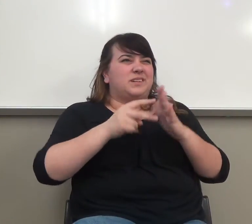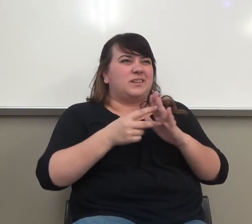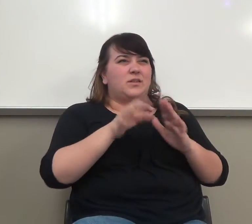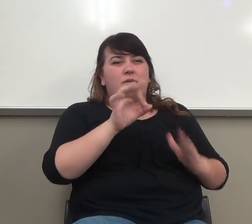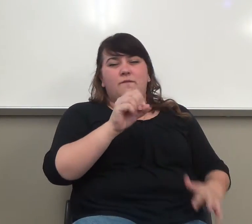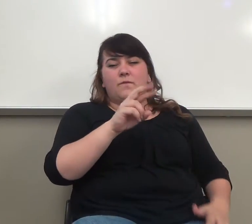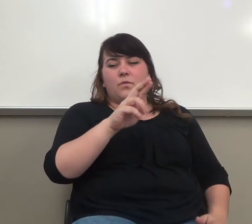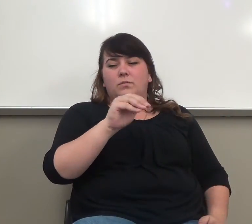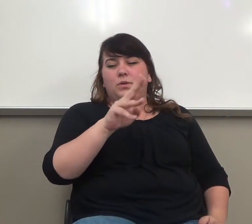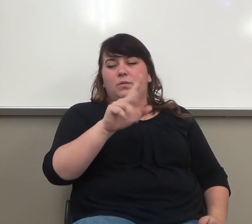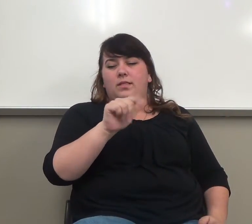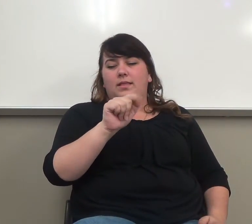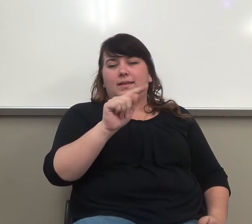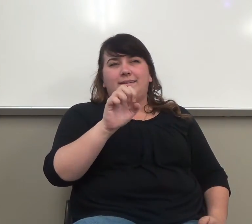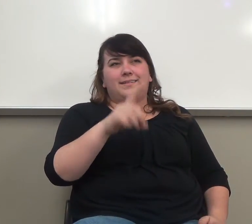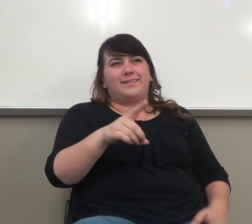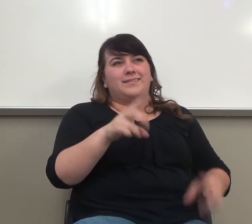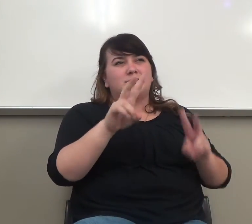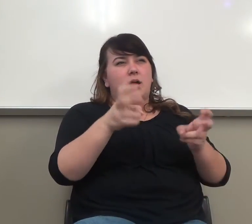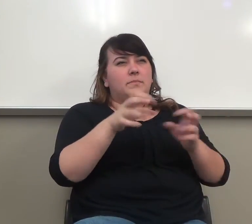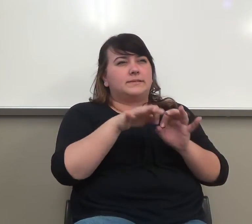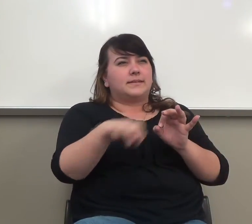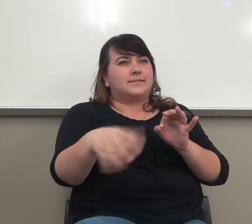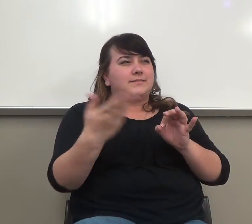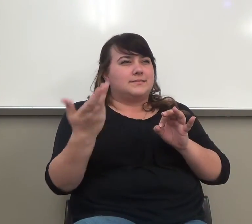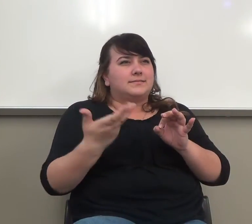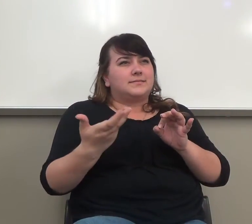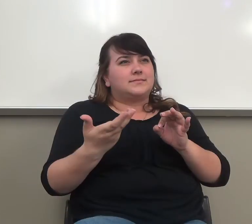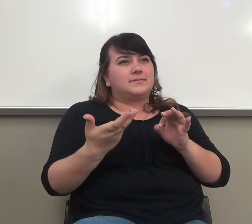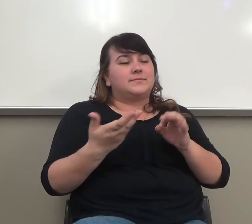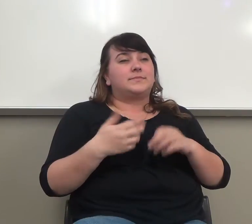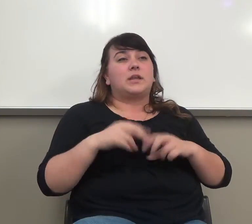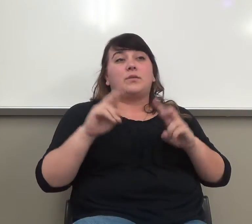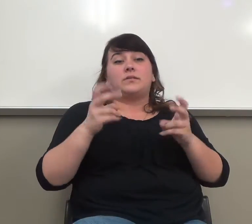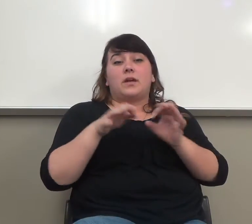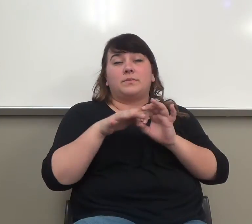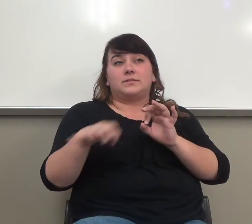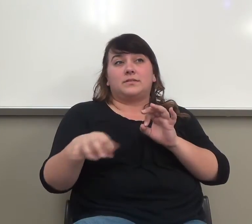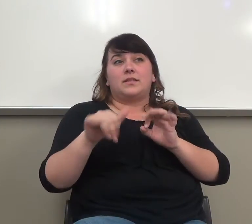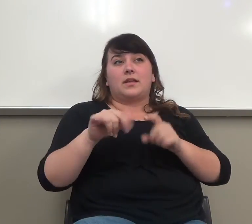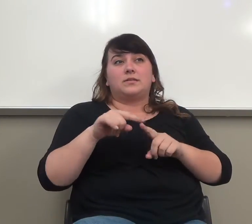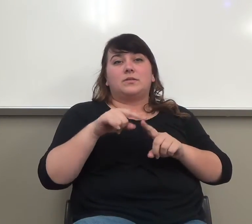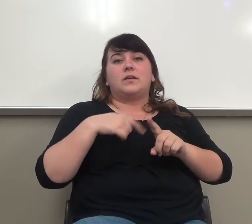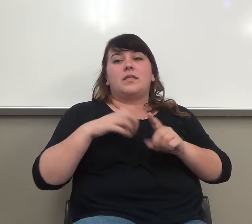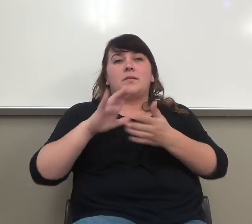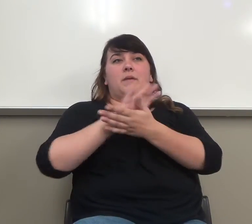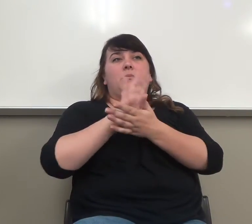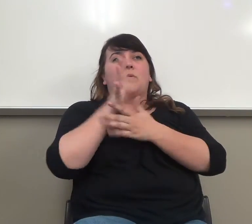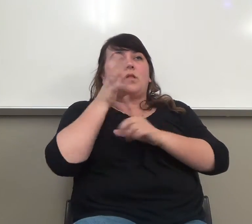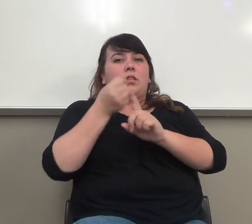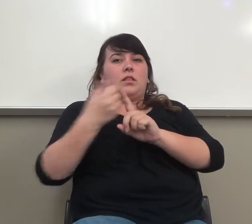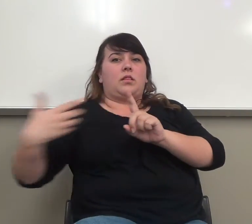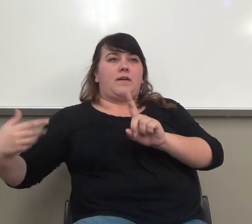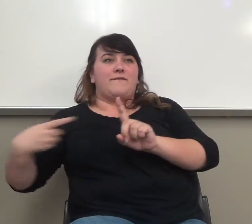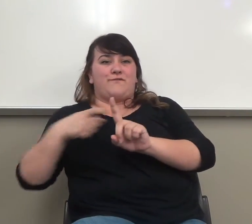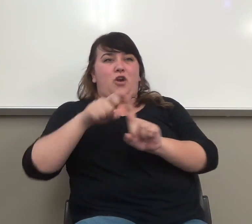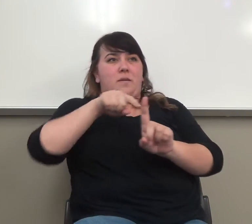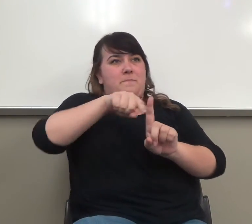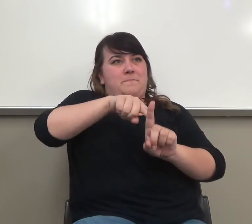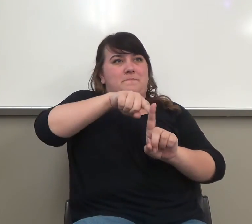the topic sentence is going to be where the rest of your paper flows from. If she chooses to do